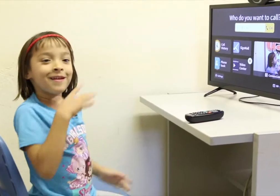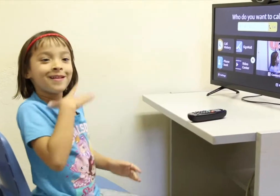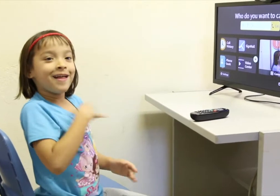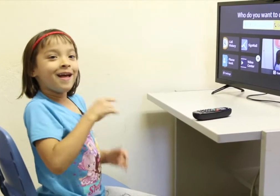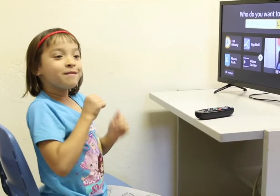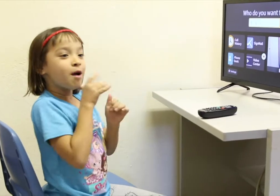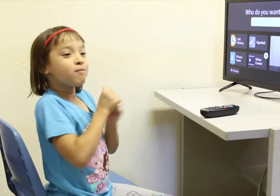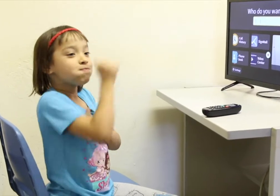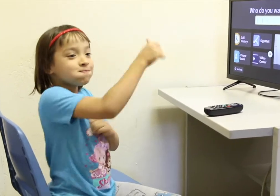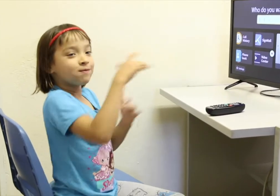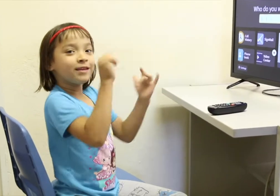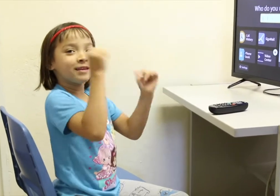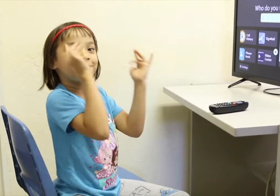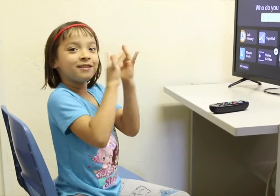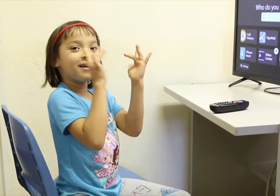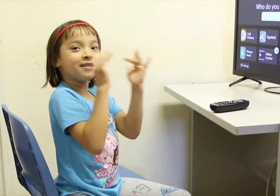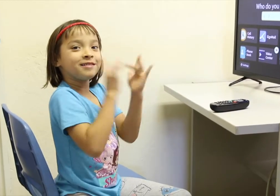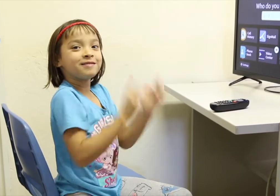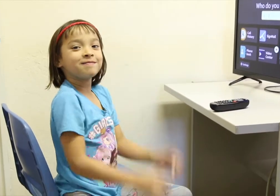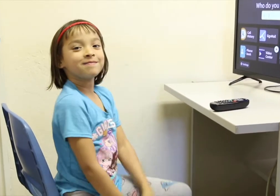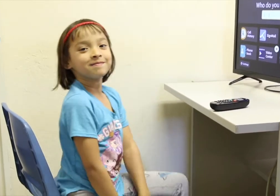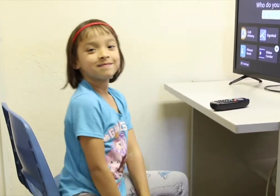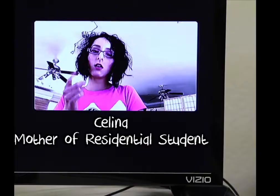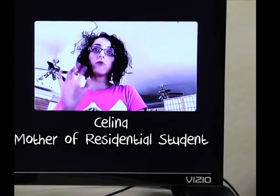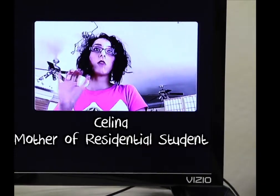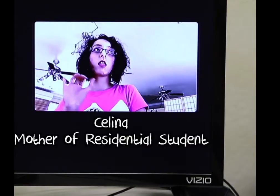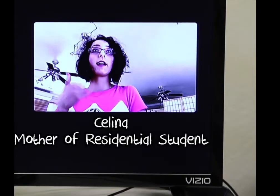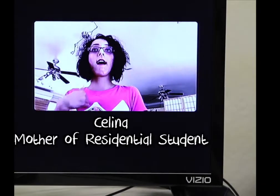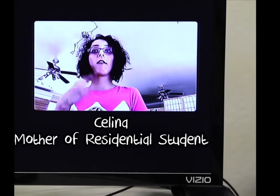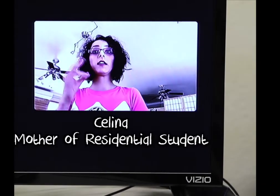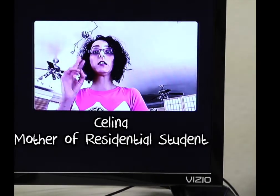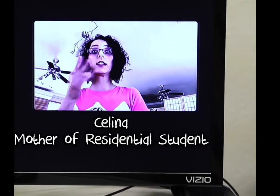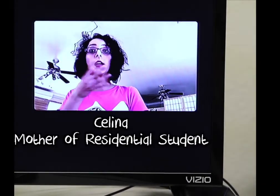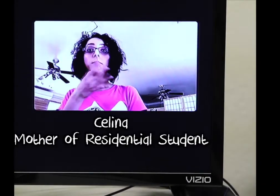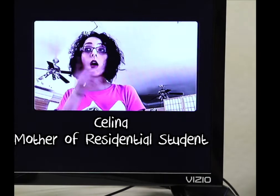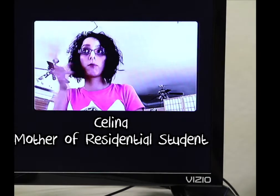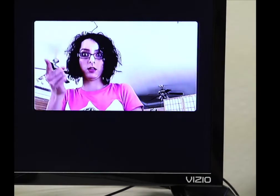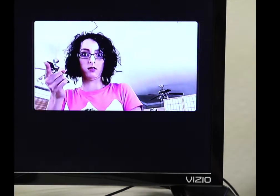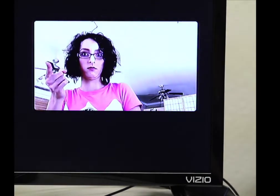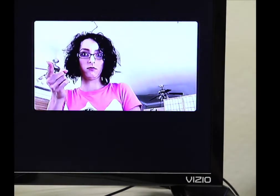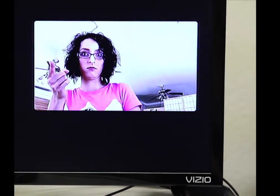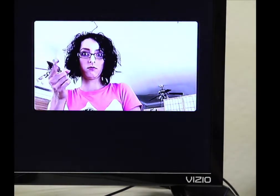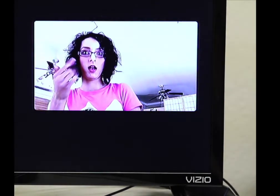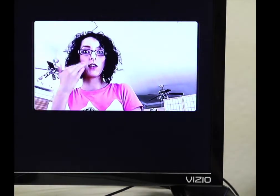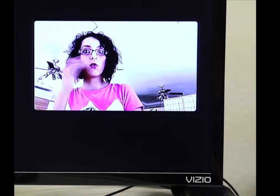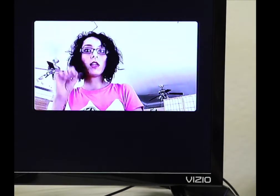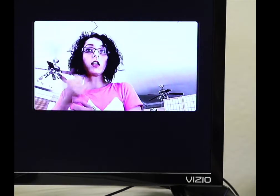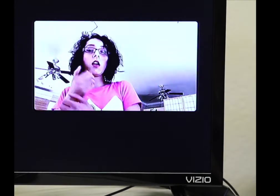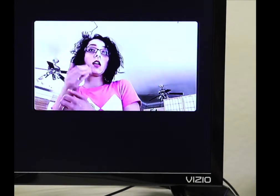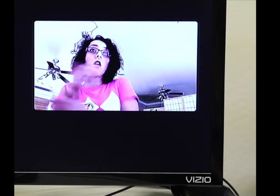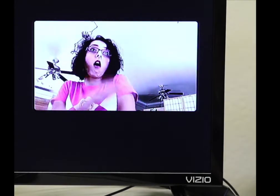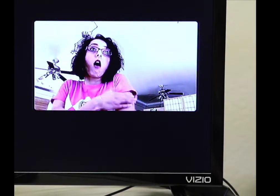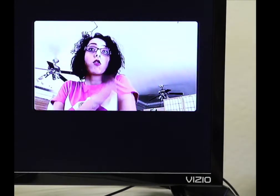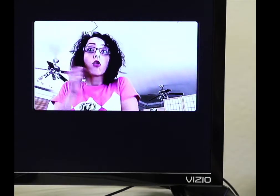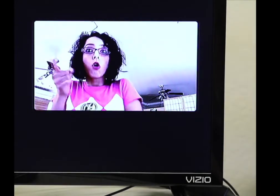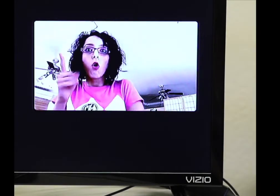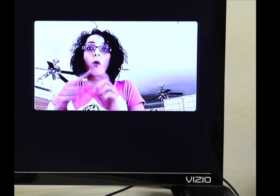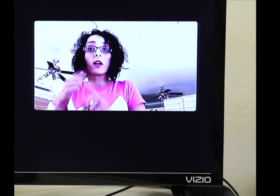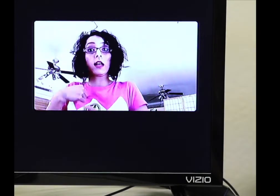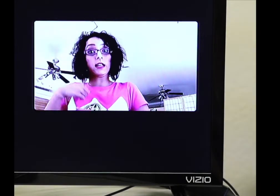I like that even though mom is far, we can still keep in touch. It's like having a second mom there. Someone that I know that can hug